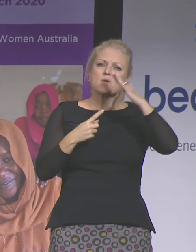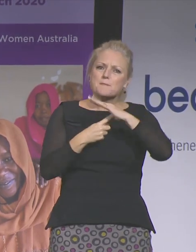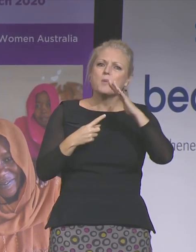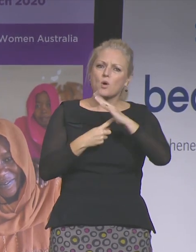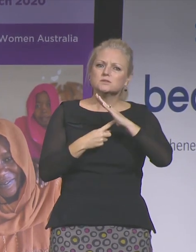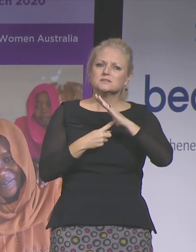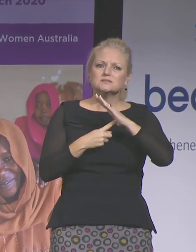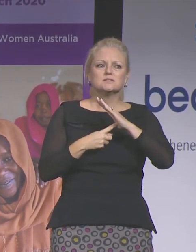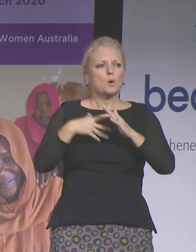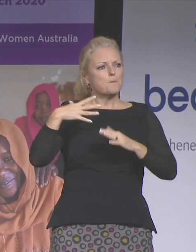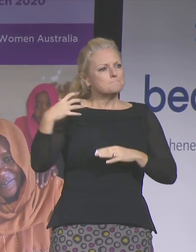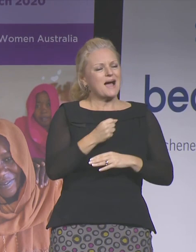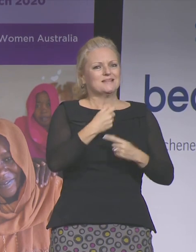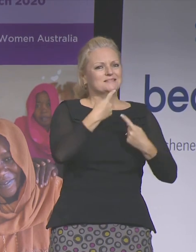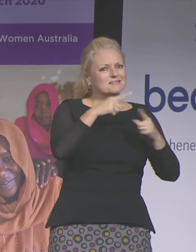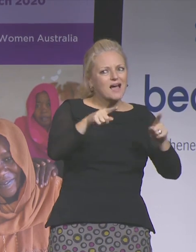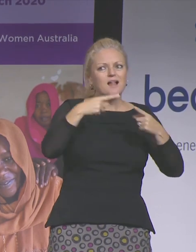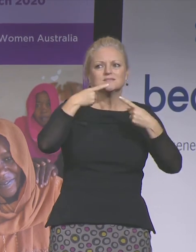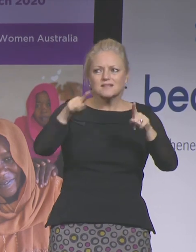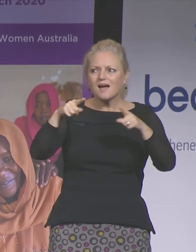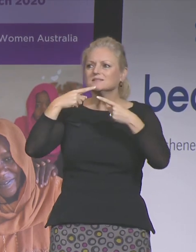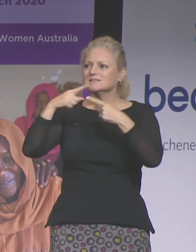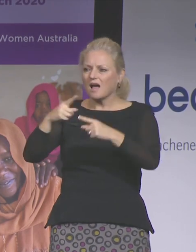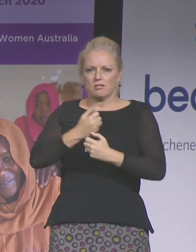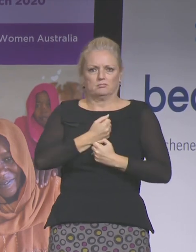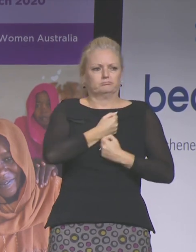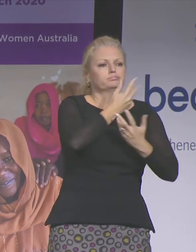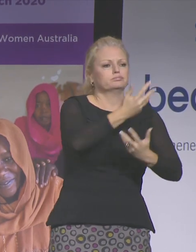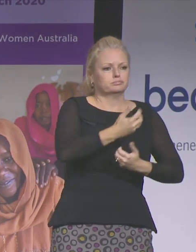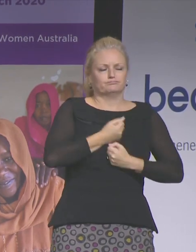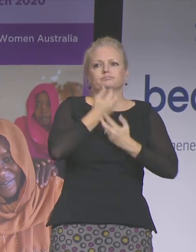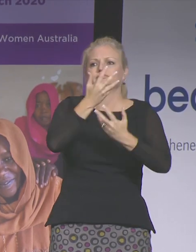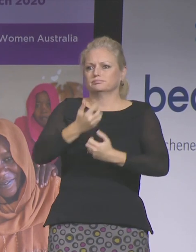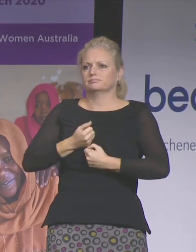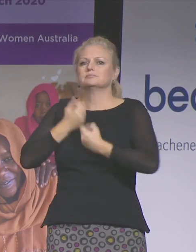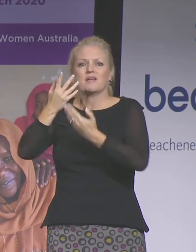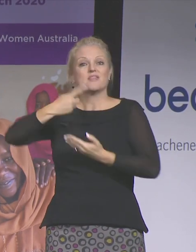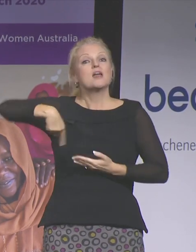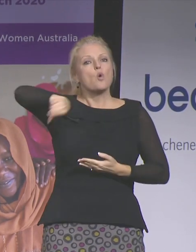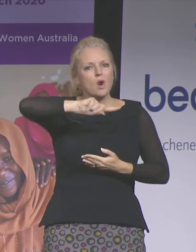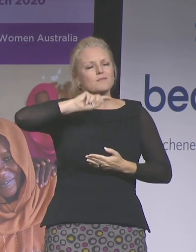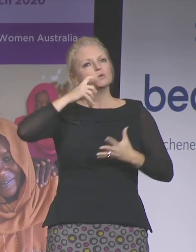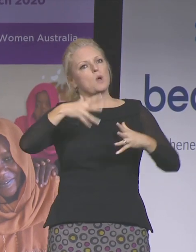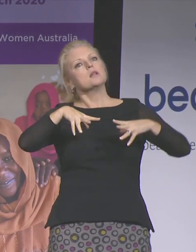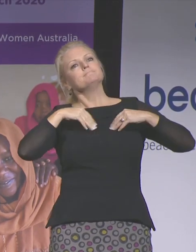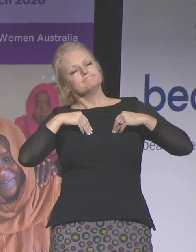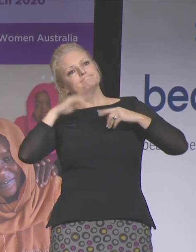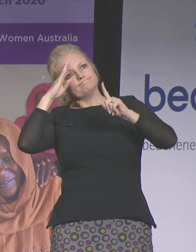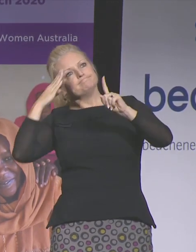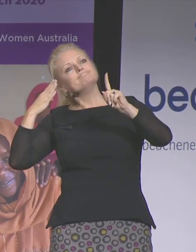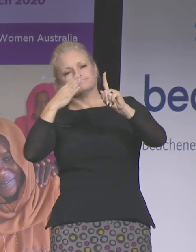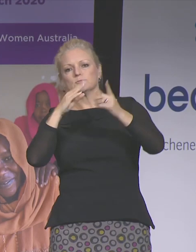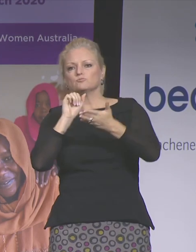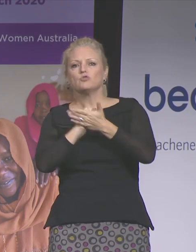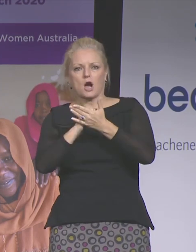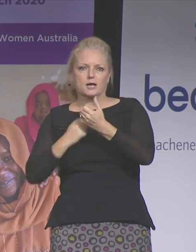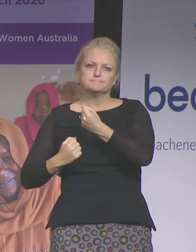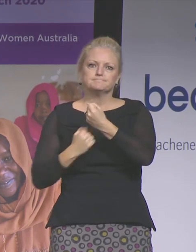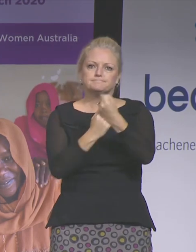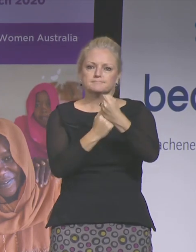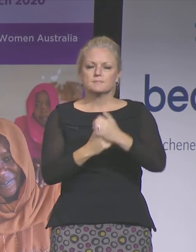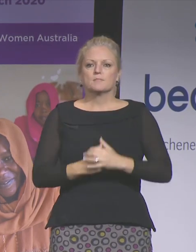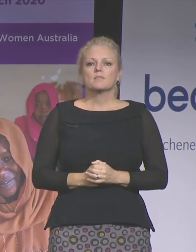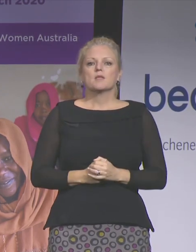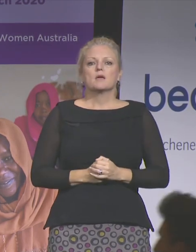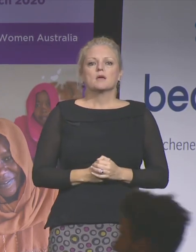the women's stories that will ultimately call us to action. 25 years ago, the fourth